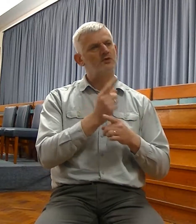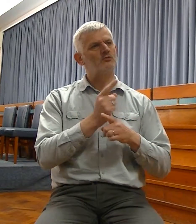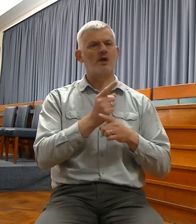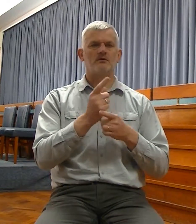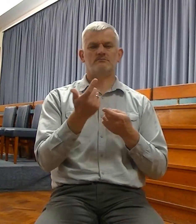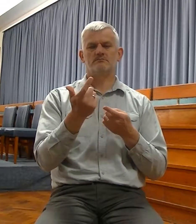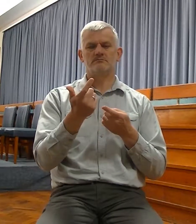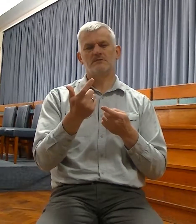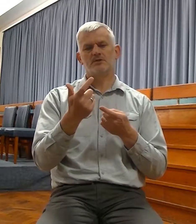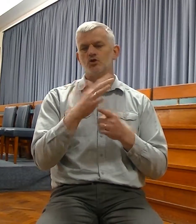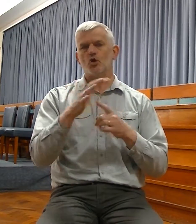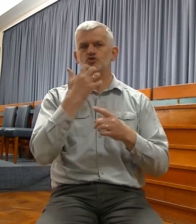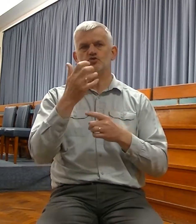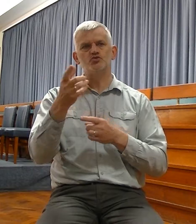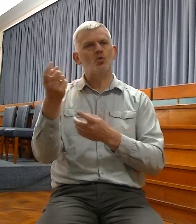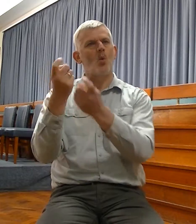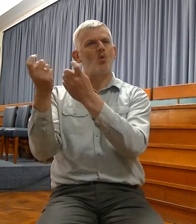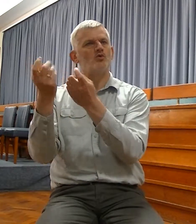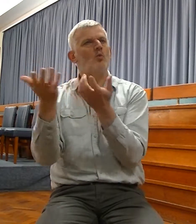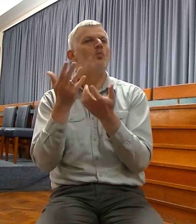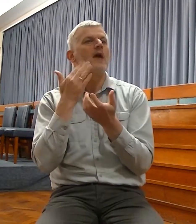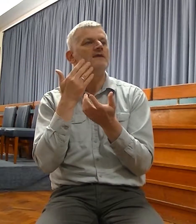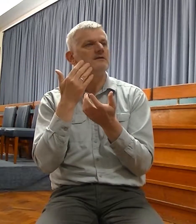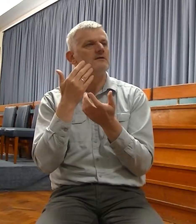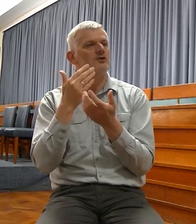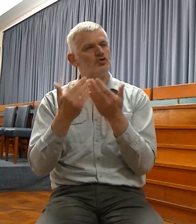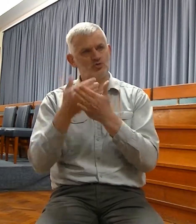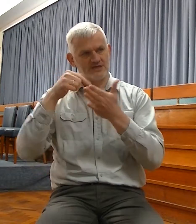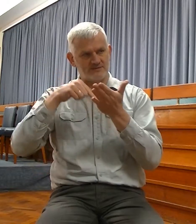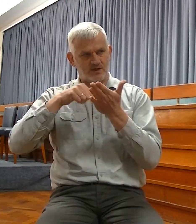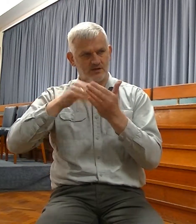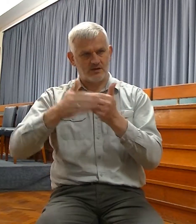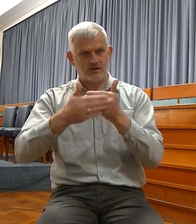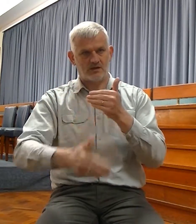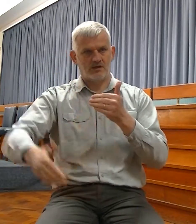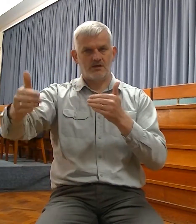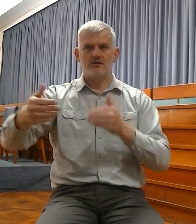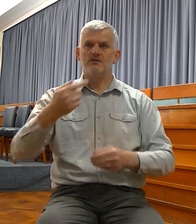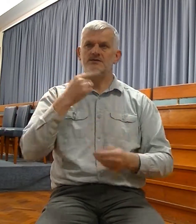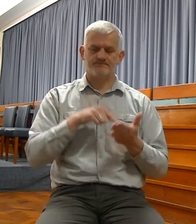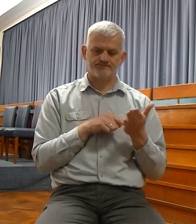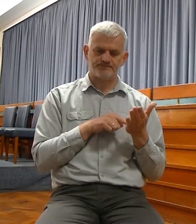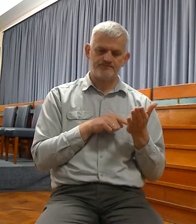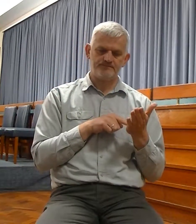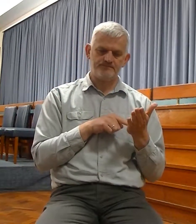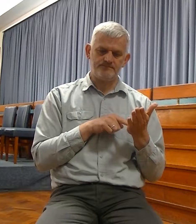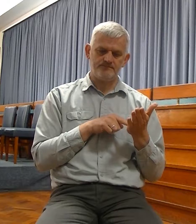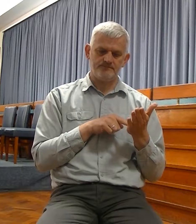Therefore, behold, when this time comes, I will this once cause them to know, I will cause them to know